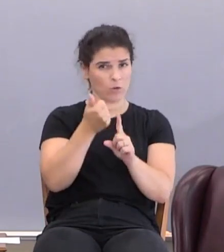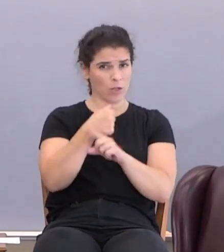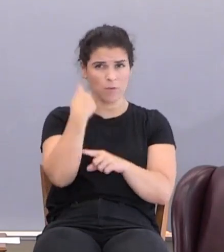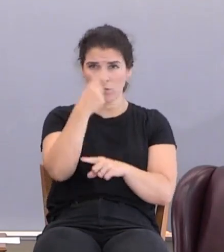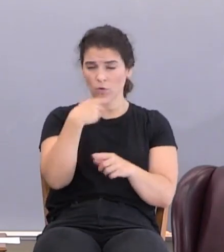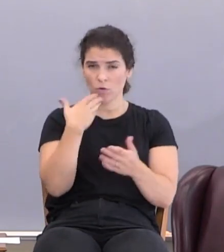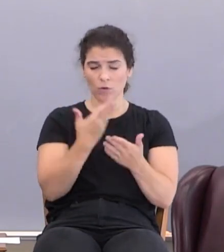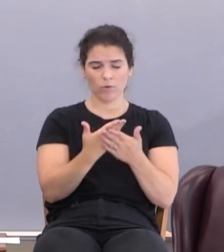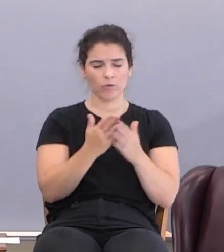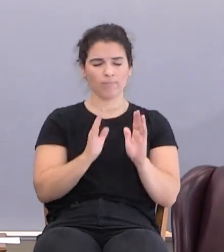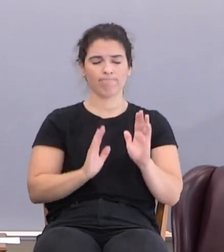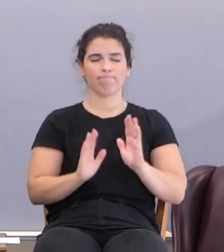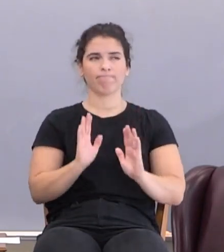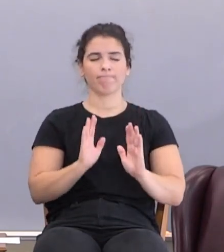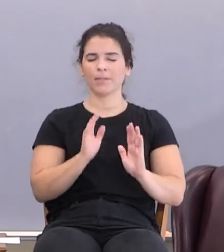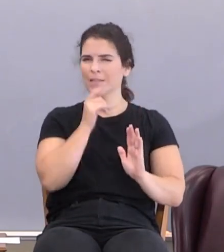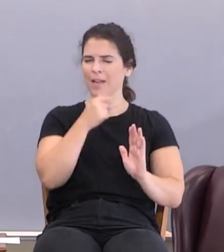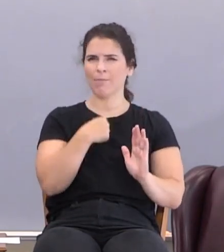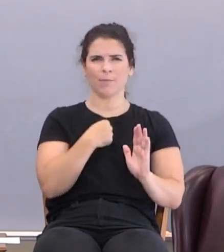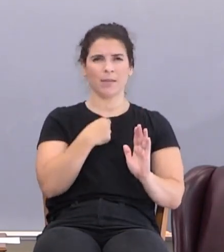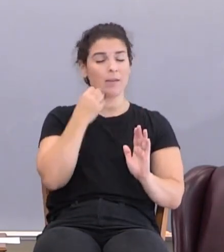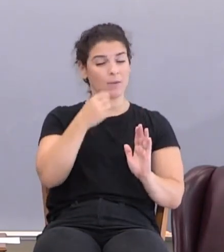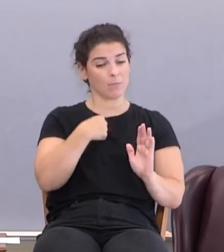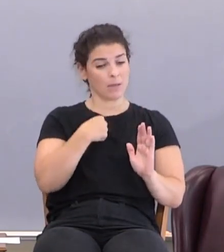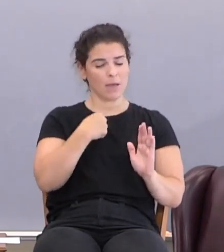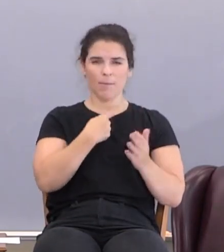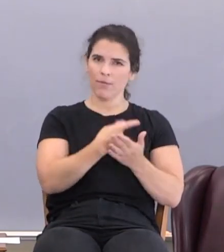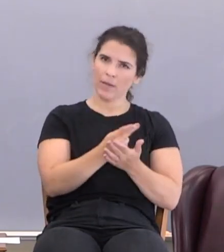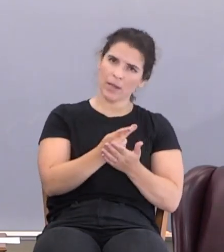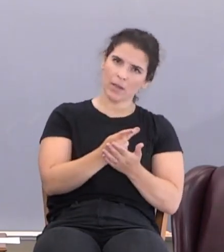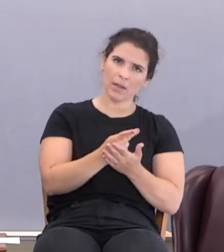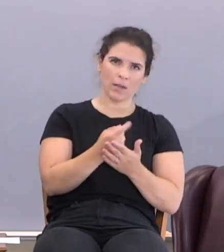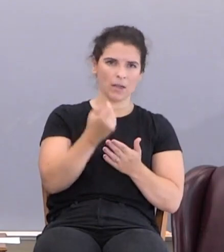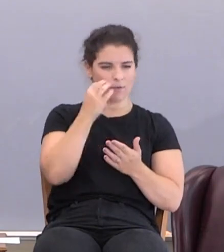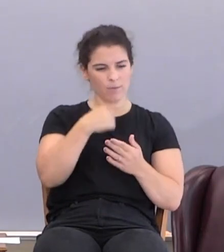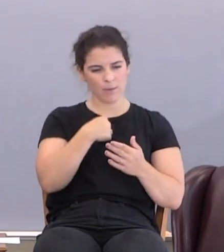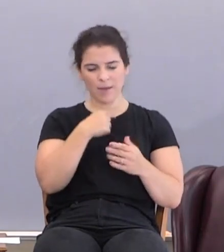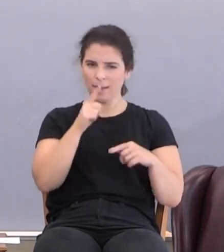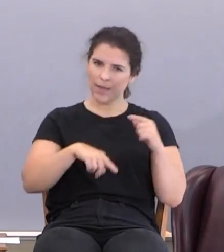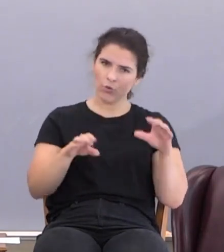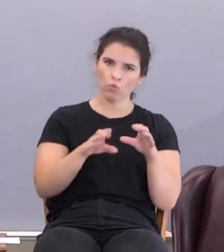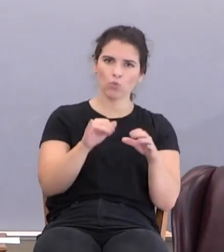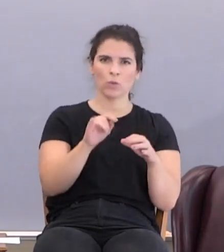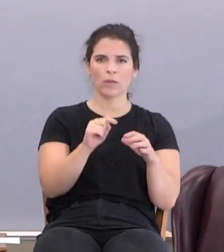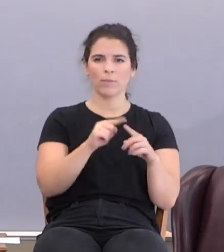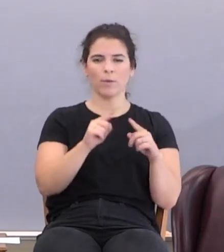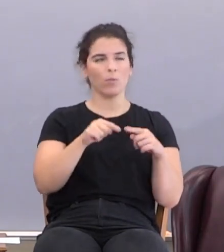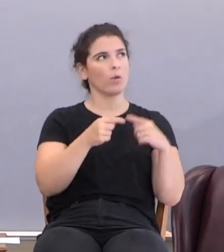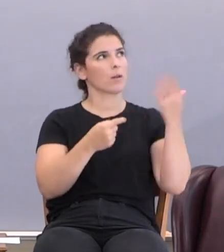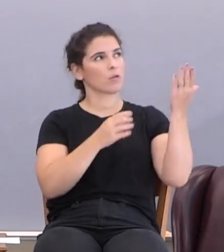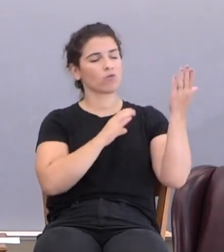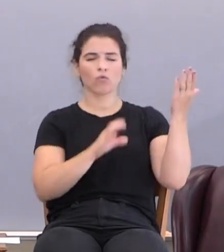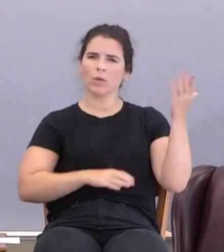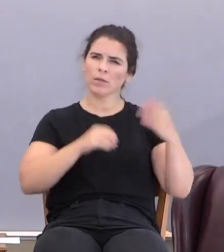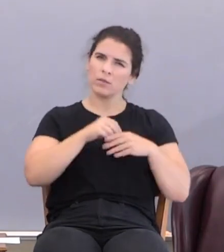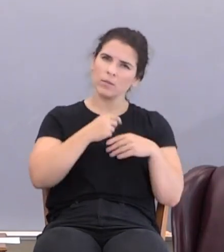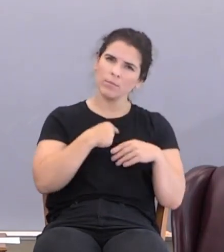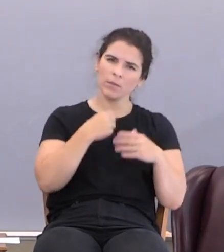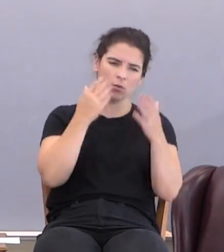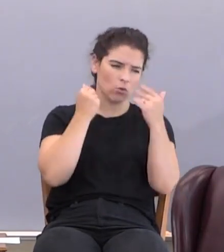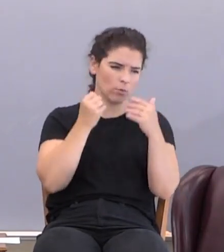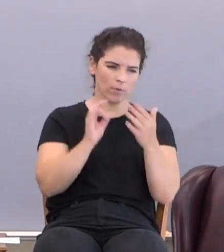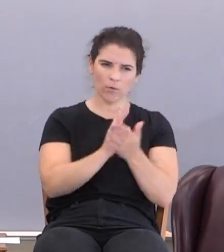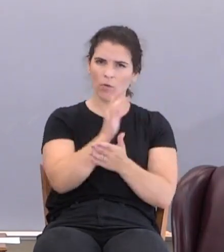and say, you know, it's not me, if it's me, I'm a failure, if it's me, I can't do it, but when it's Christ in me, the hope of glory,